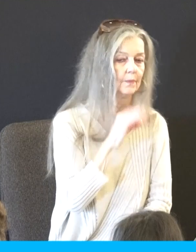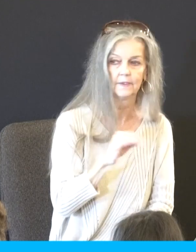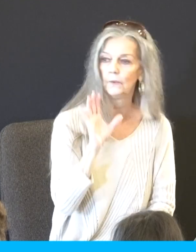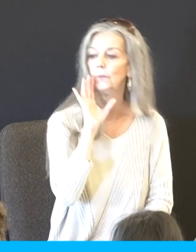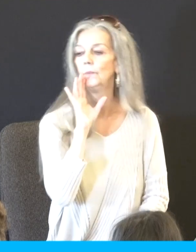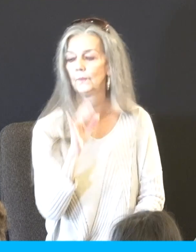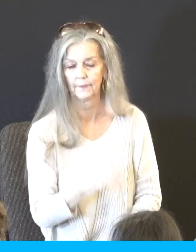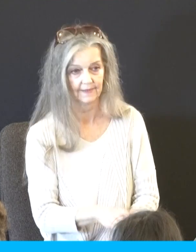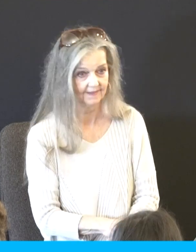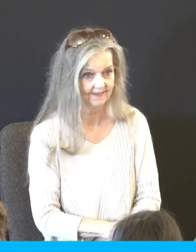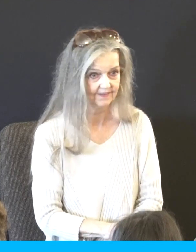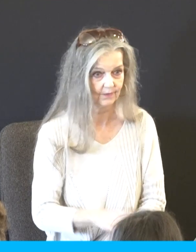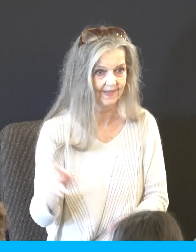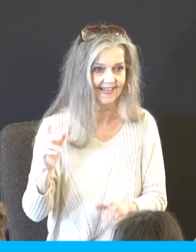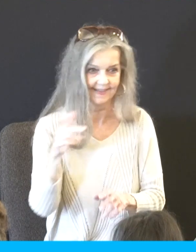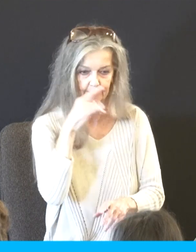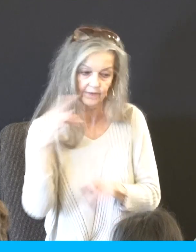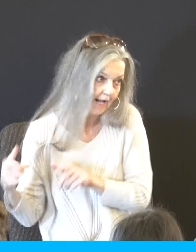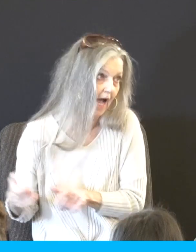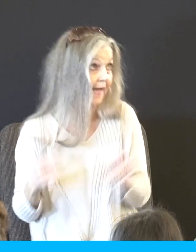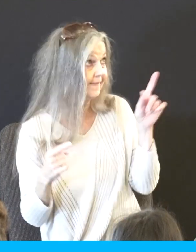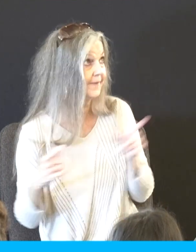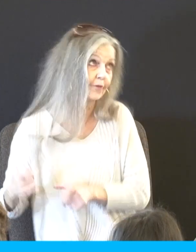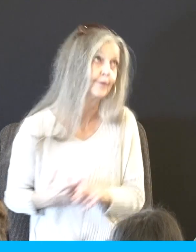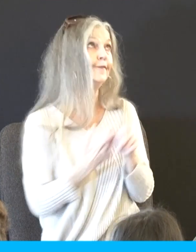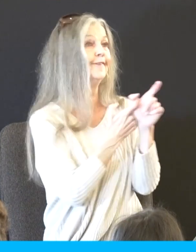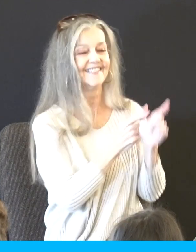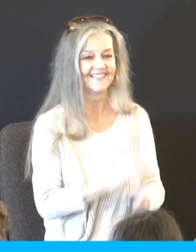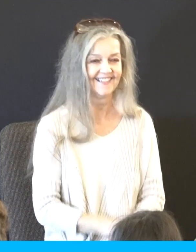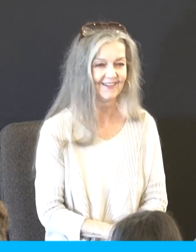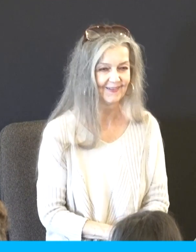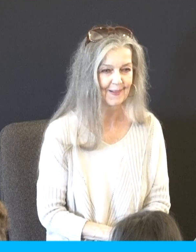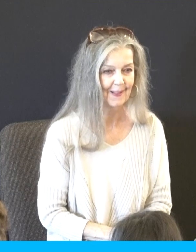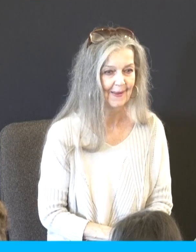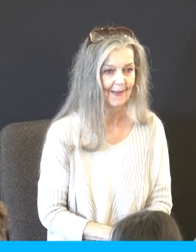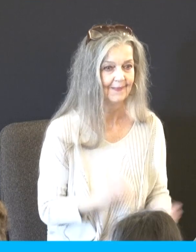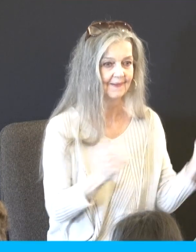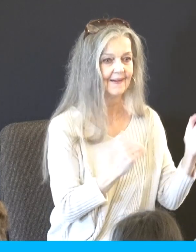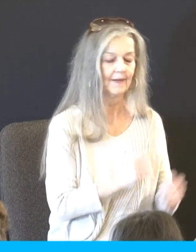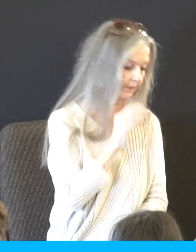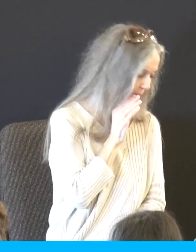And you hear like, they'd start looking, he's upstairs. And then they got close, I'd be like, oh, he's downstairs.